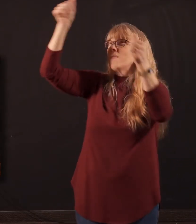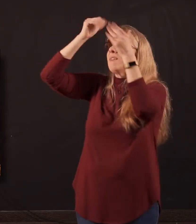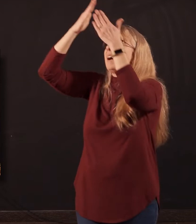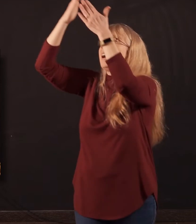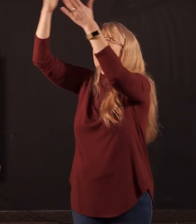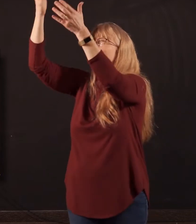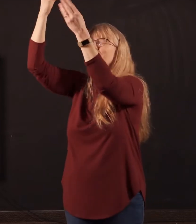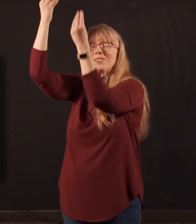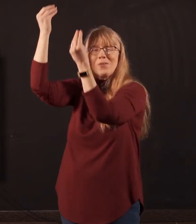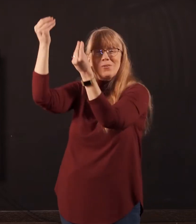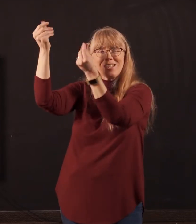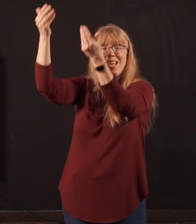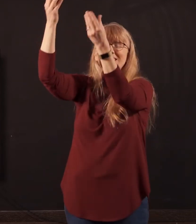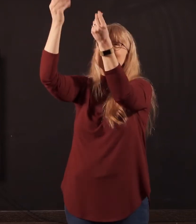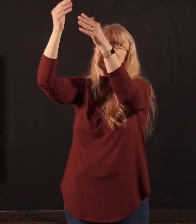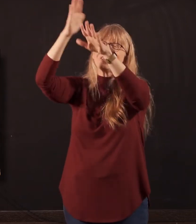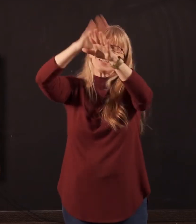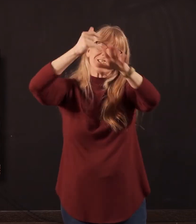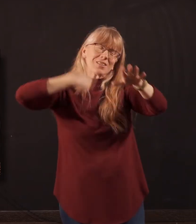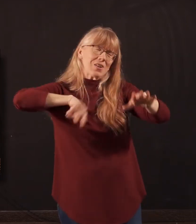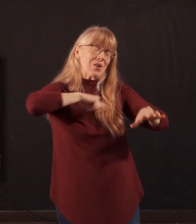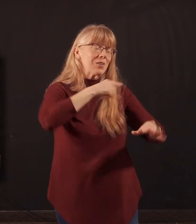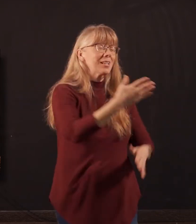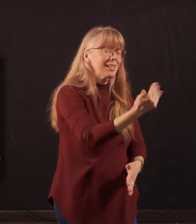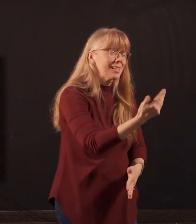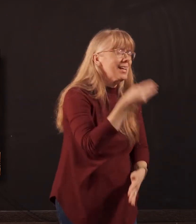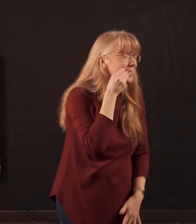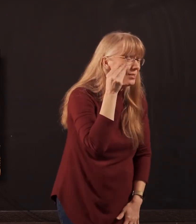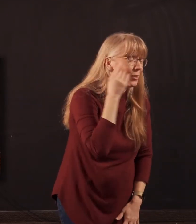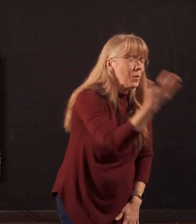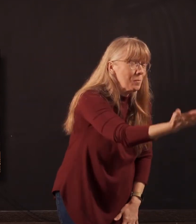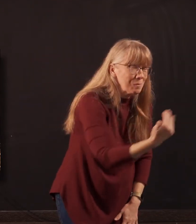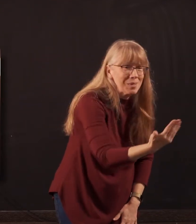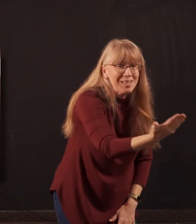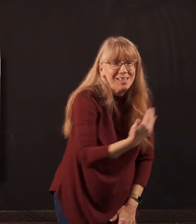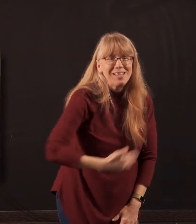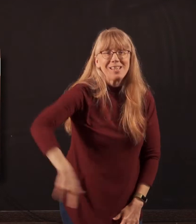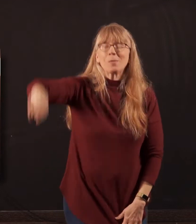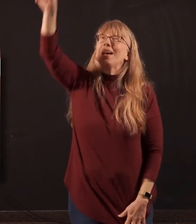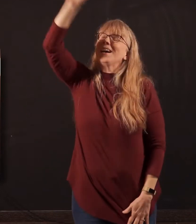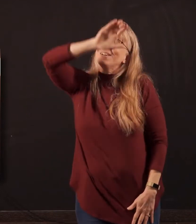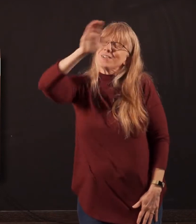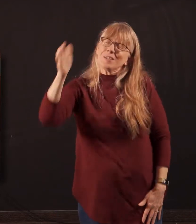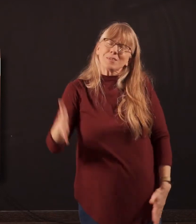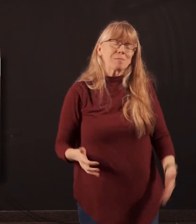father so tender is holding us home. He welcomes, new